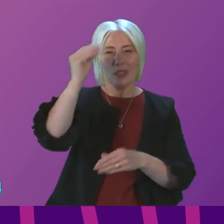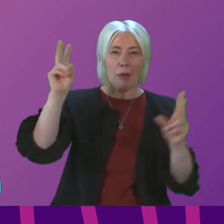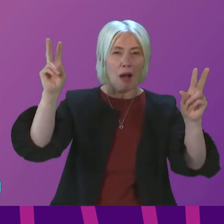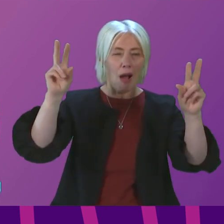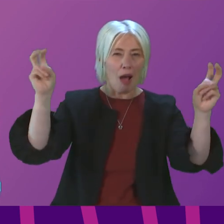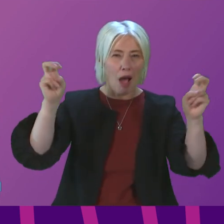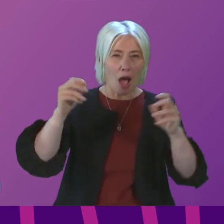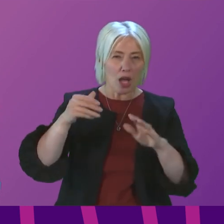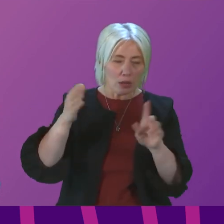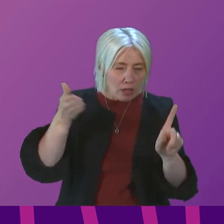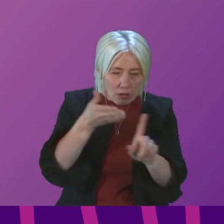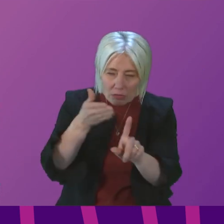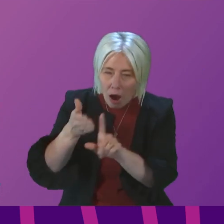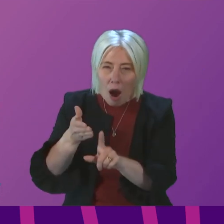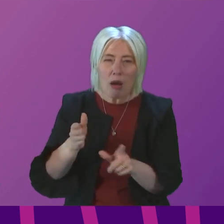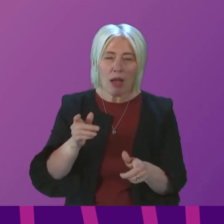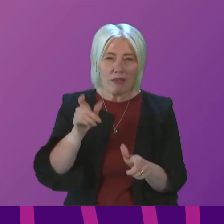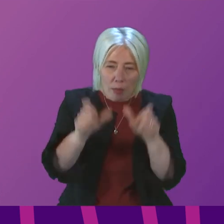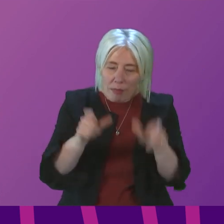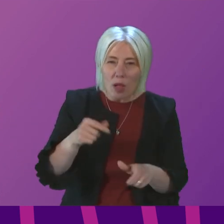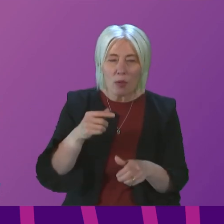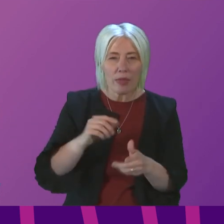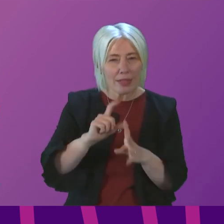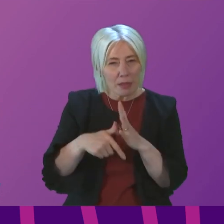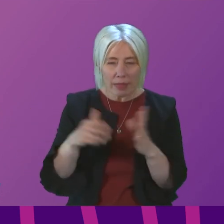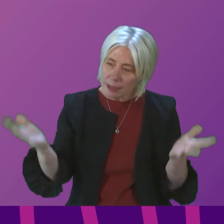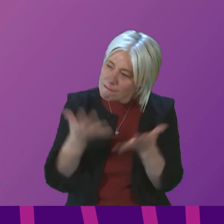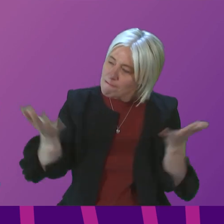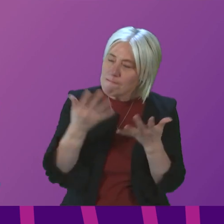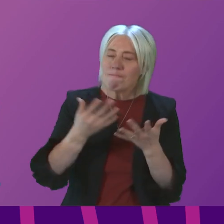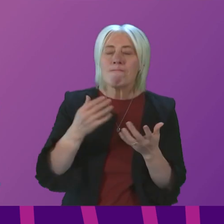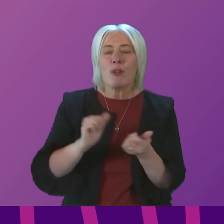grassroots level for children and young people with disabilities. Brian Whittle.